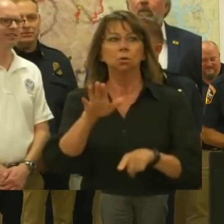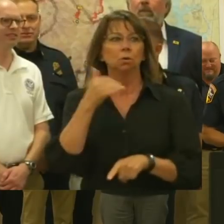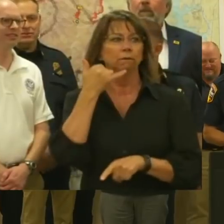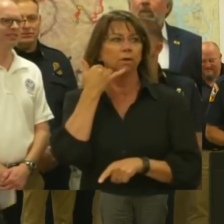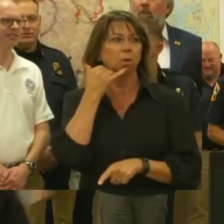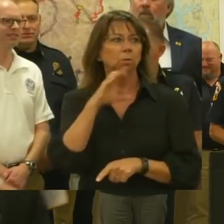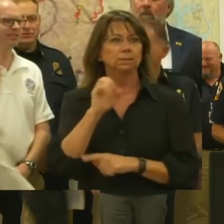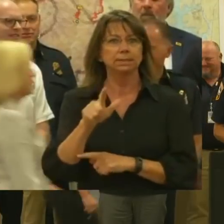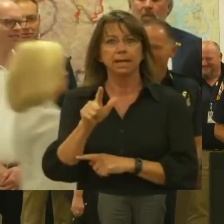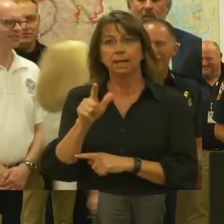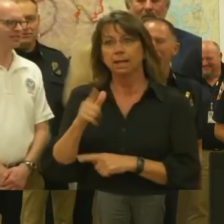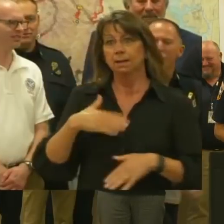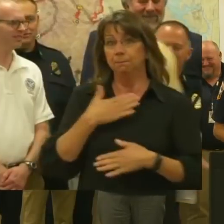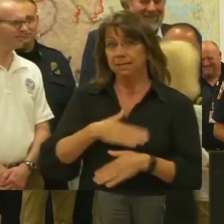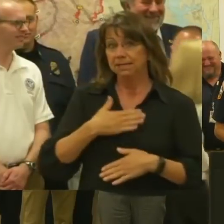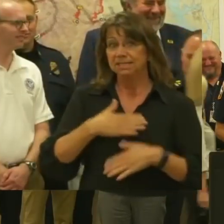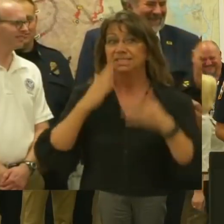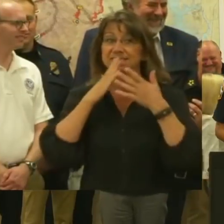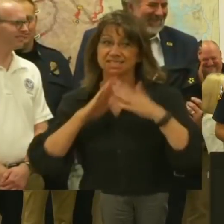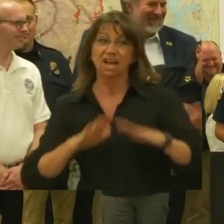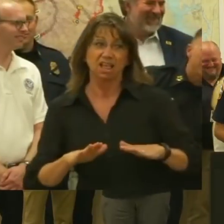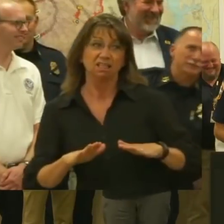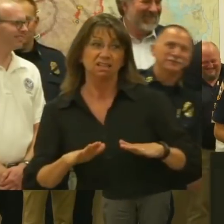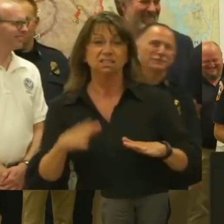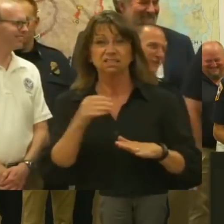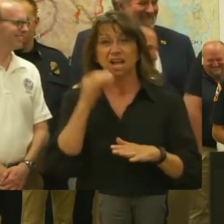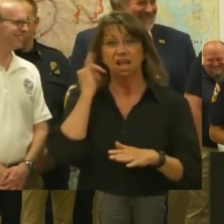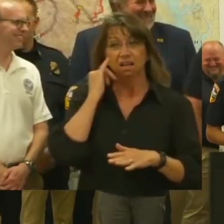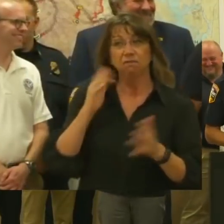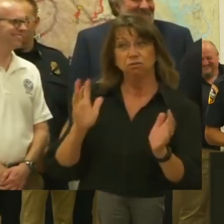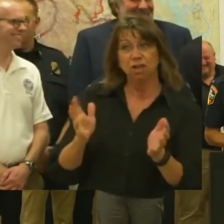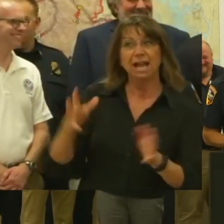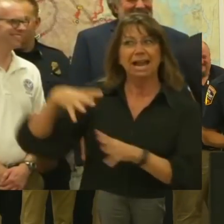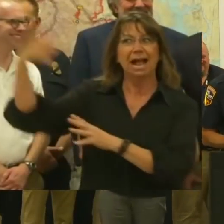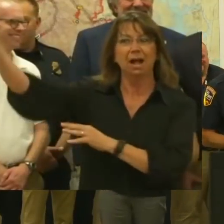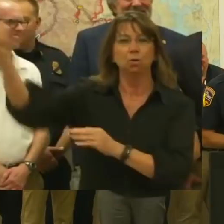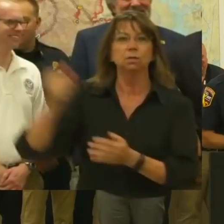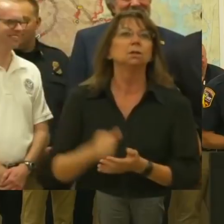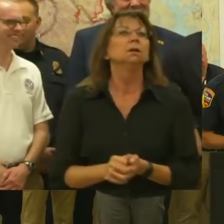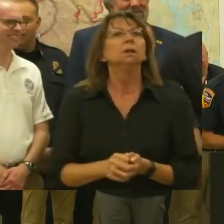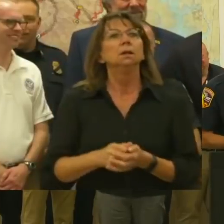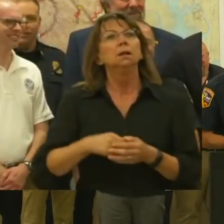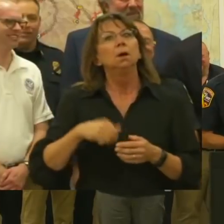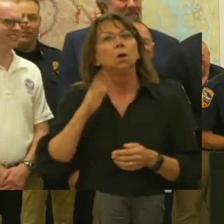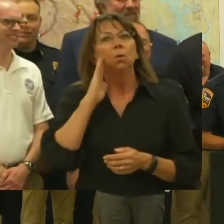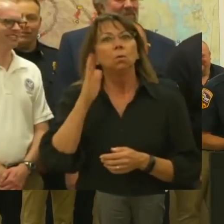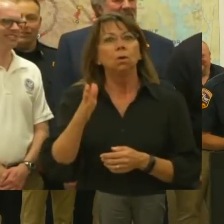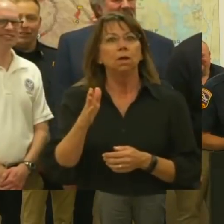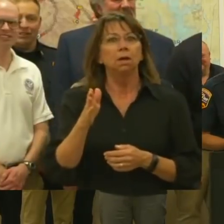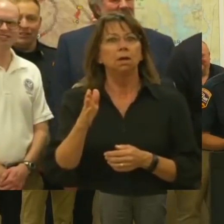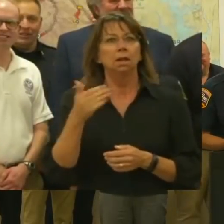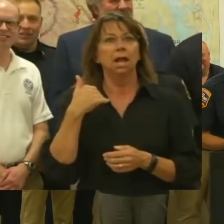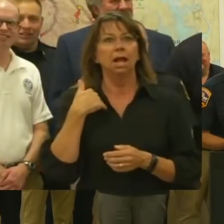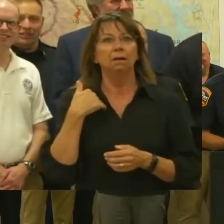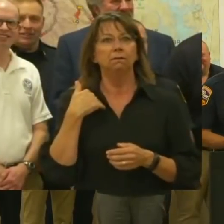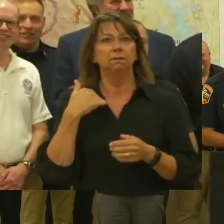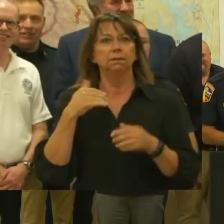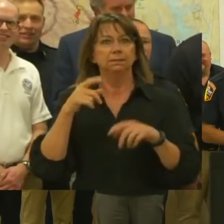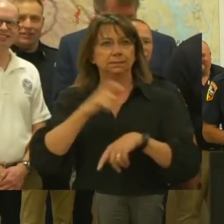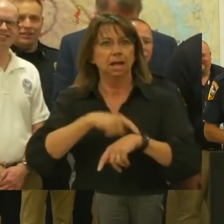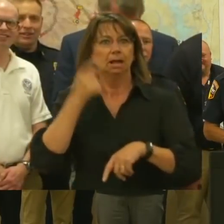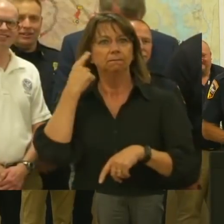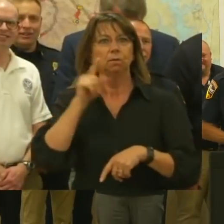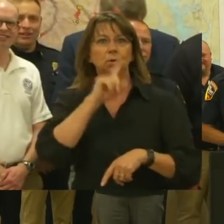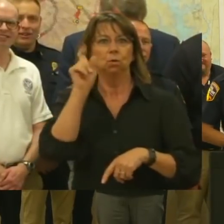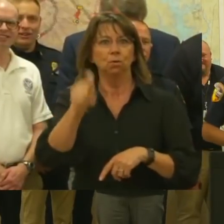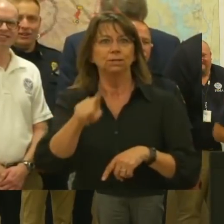right now and take any conversations outside if possible. And thirdly, we will have a moment for questions and answers after the formal speakers. With